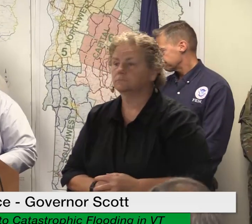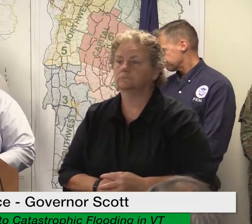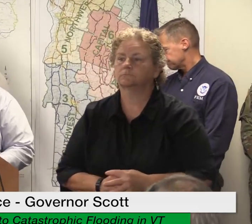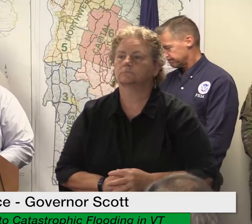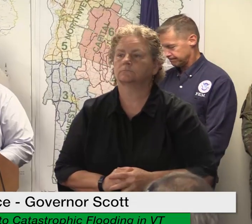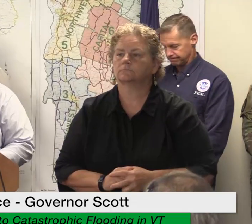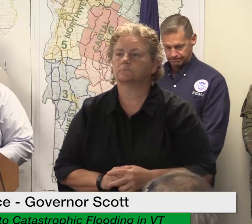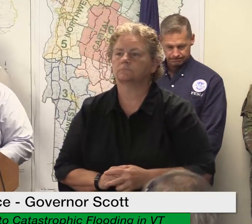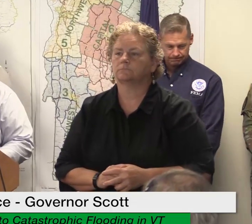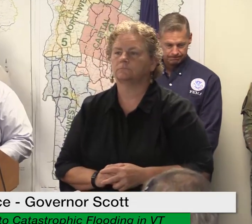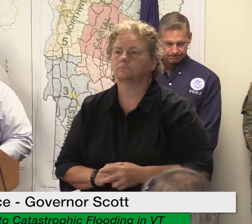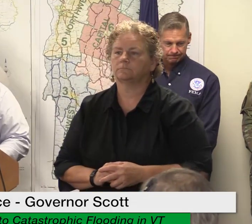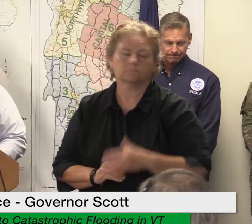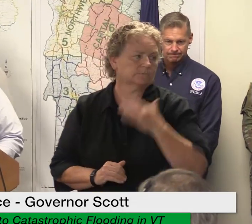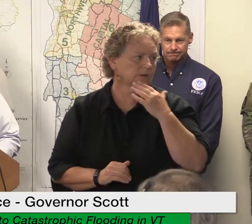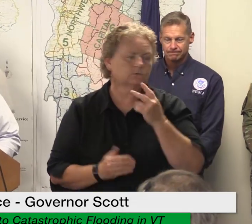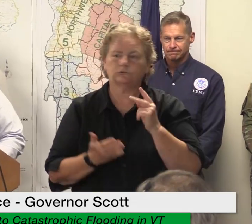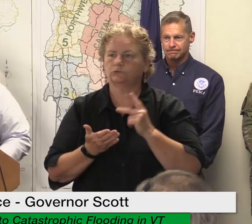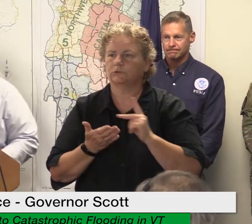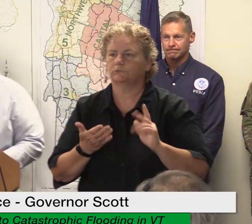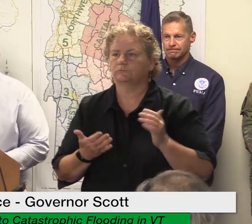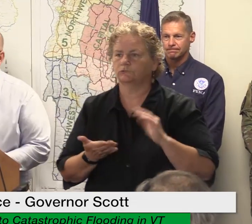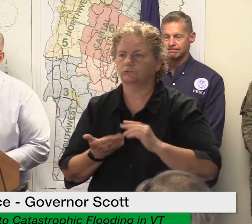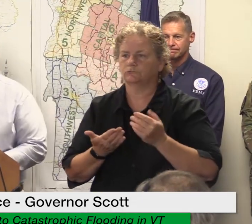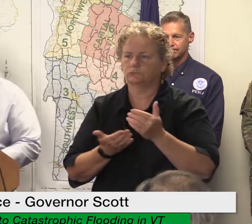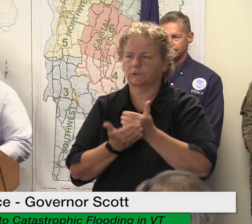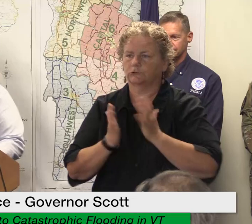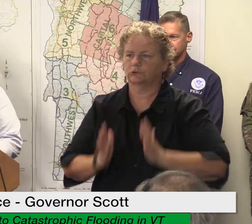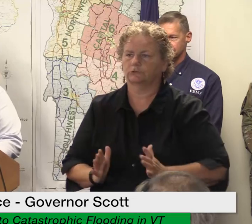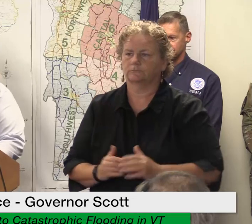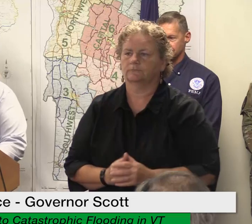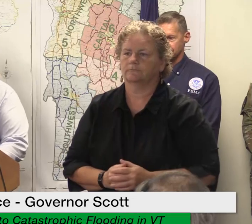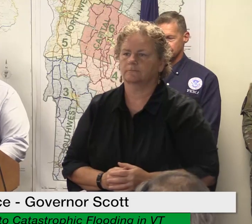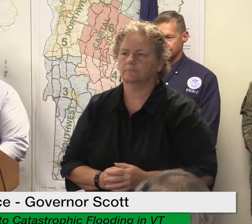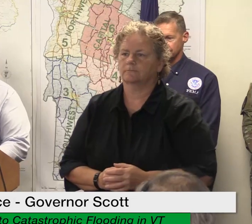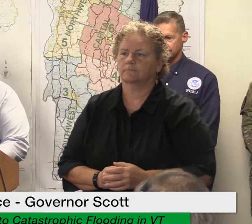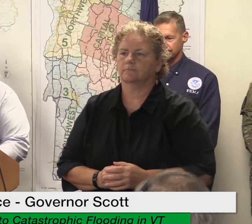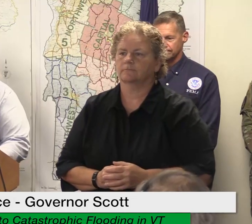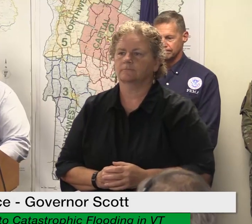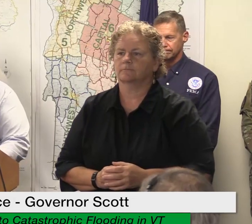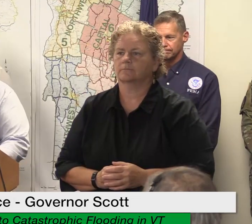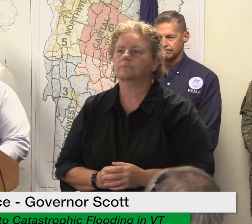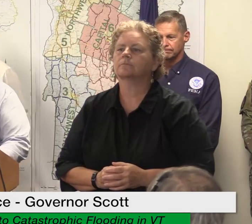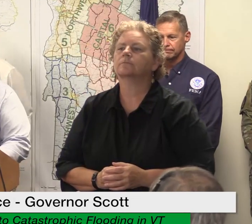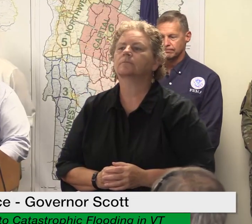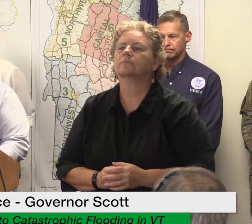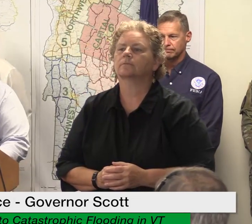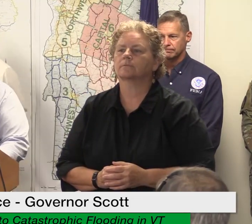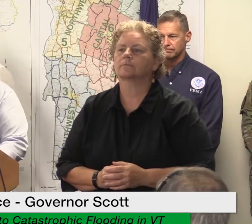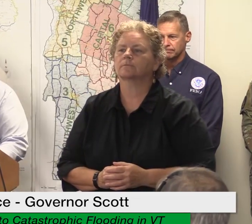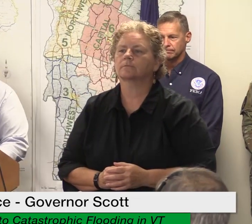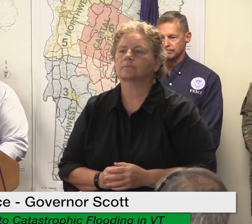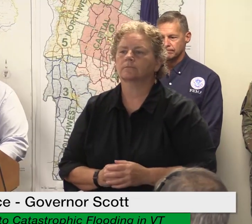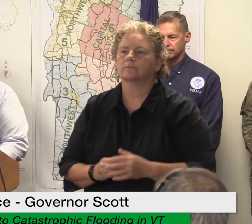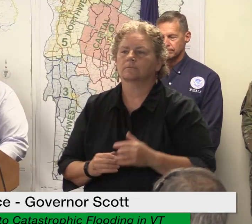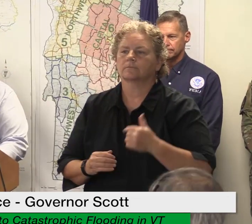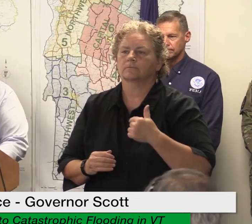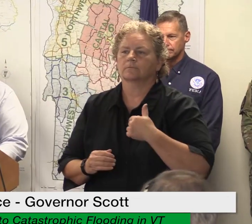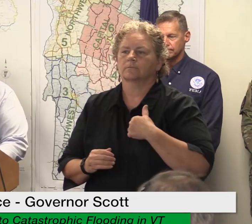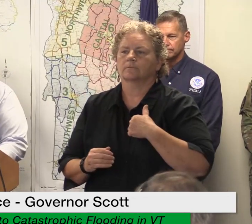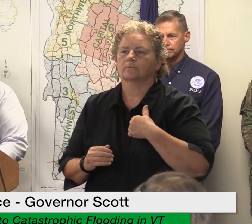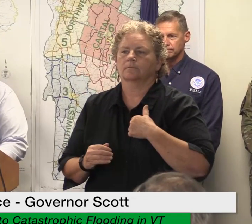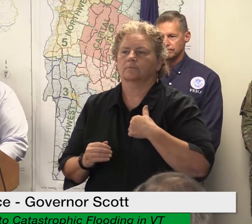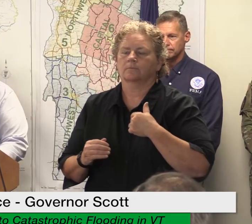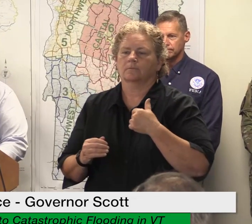thank you treasurer peachack and good morning everybody i'm here today to provide additional details about the governor's announcement on wednesday that